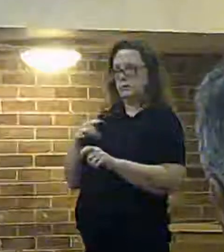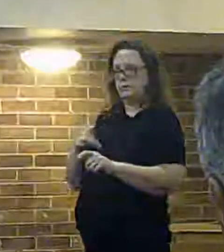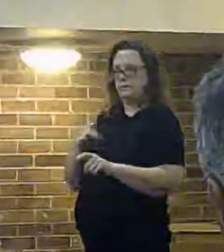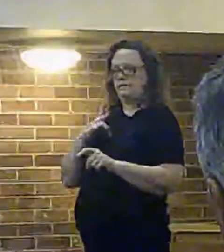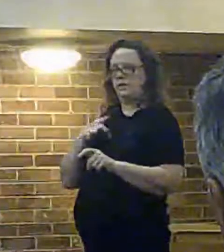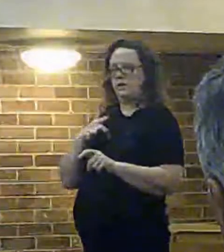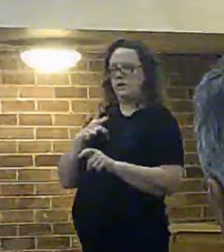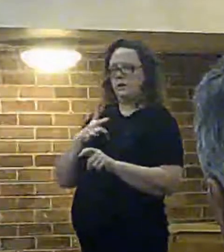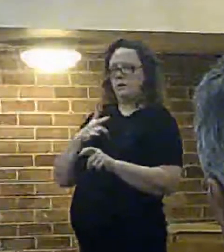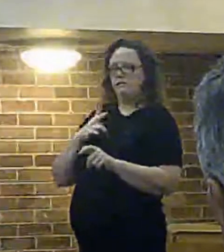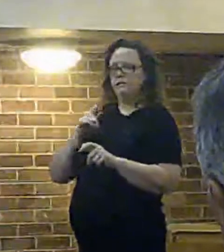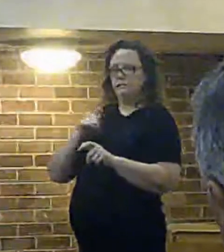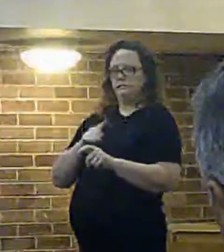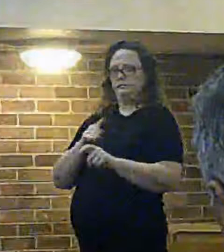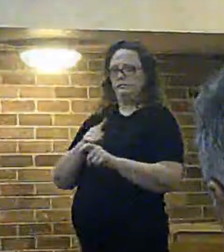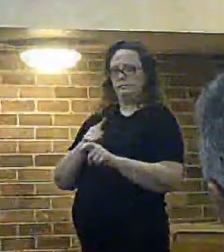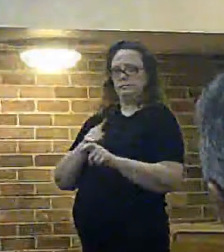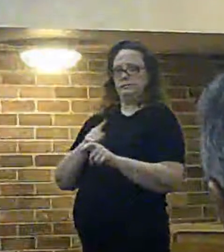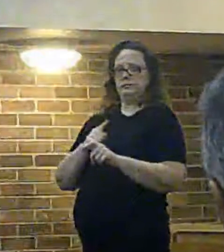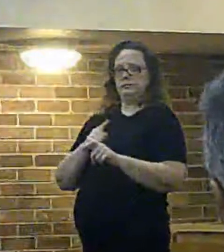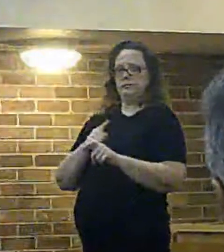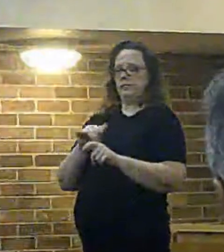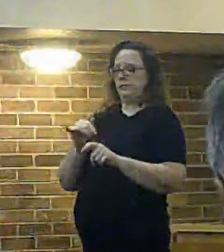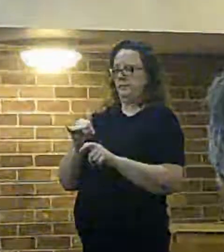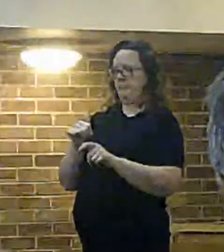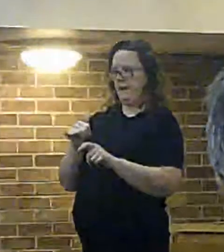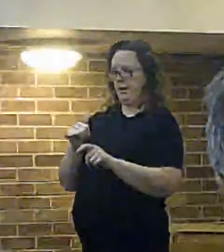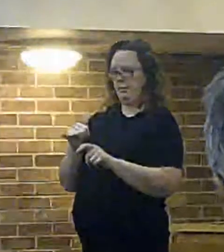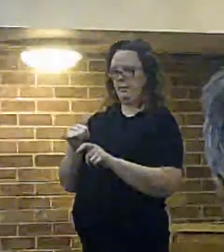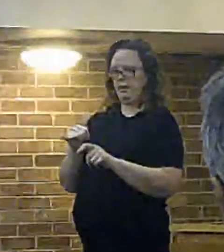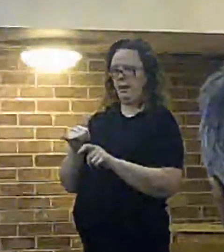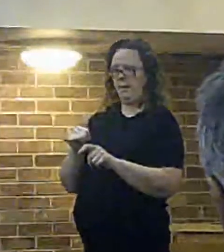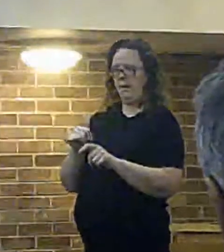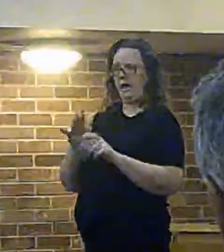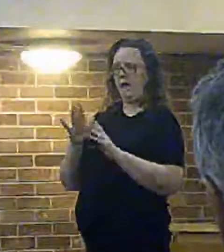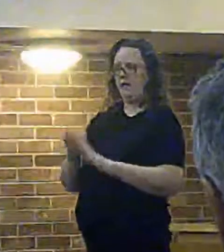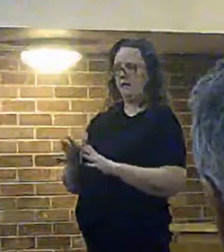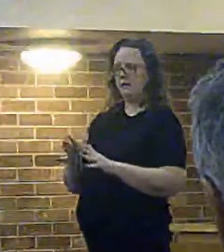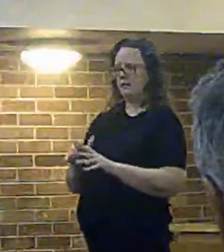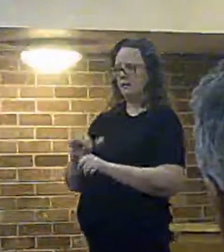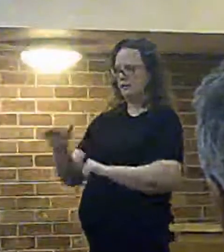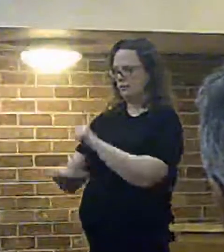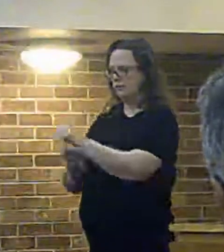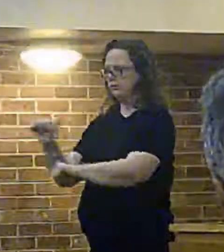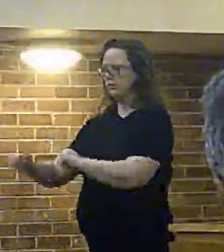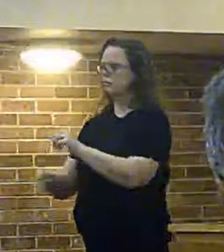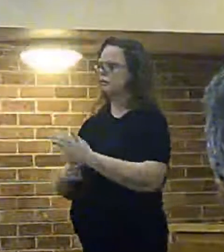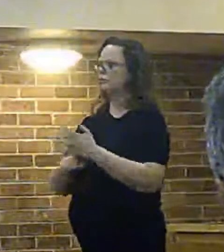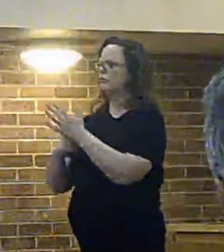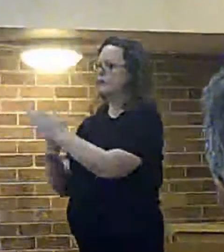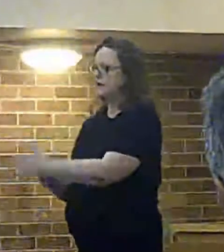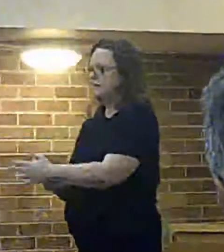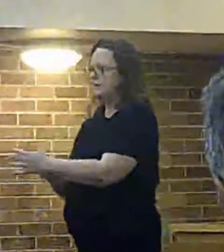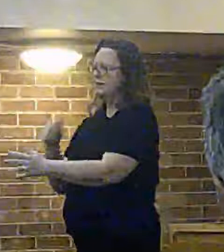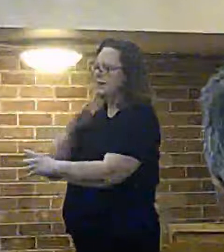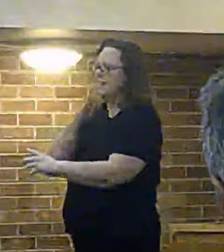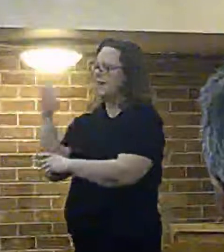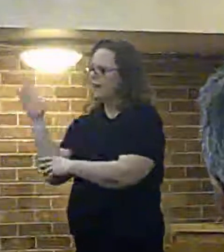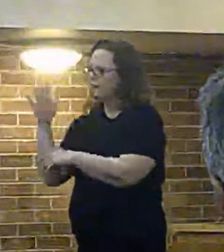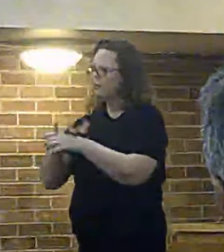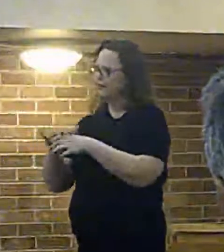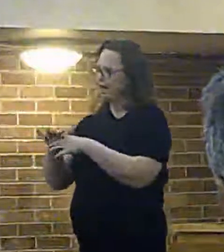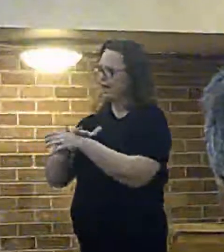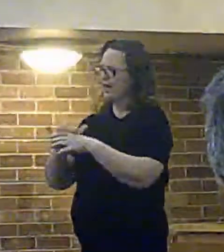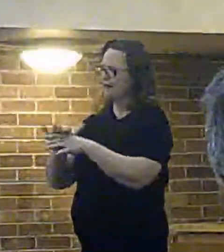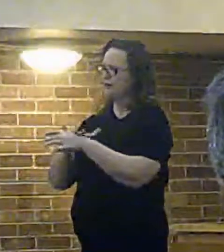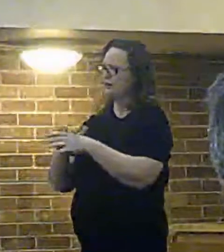and as bureaucratic and as nonsensical as this may appear, I would have to go down the route of recommending a library site for it